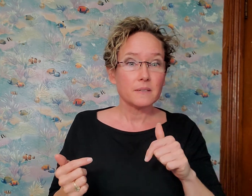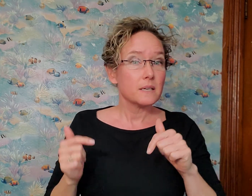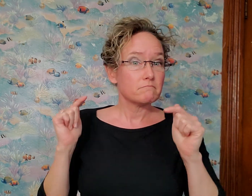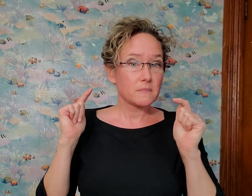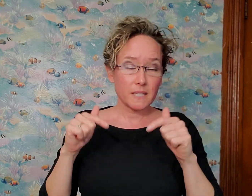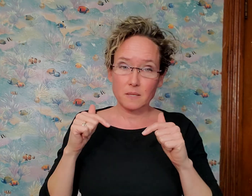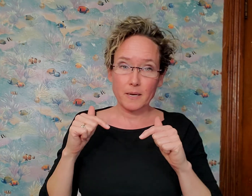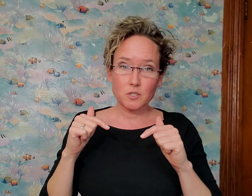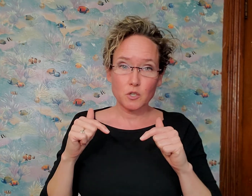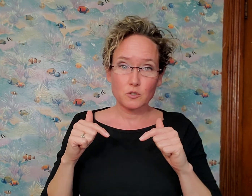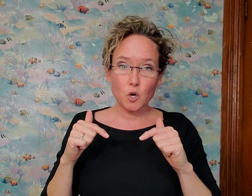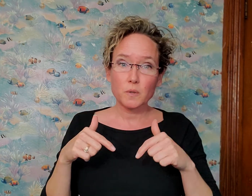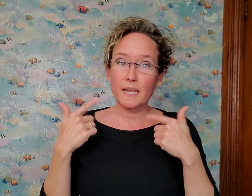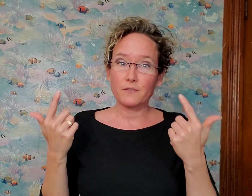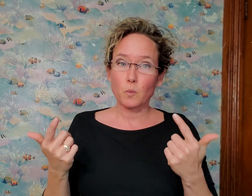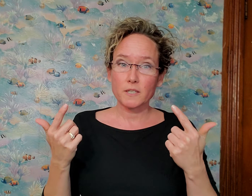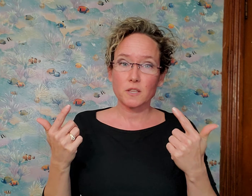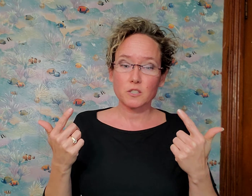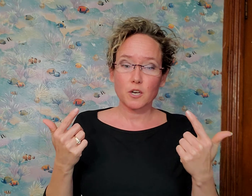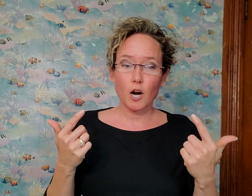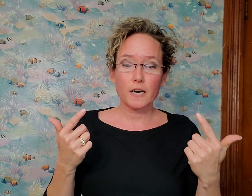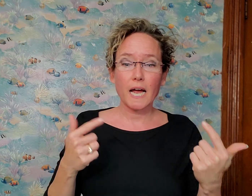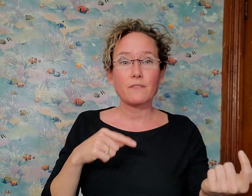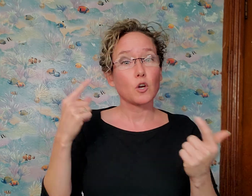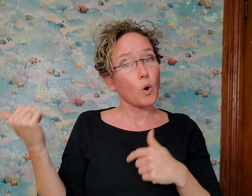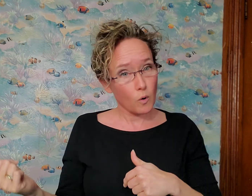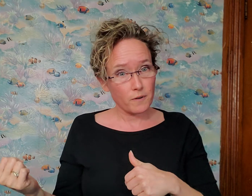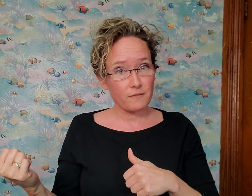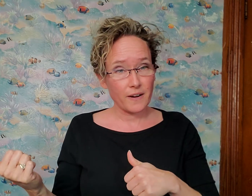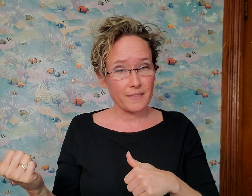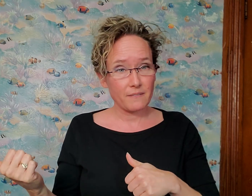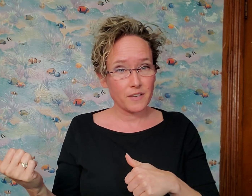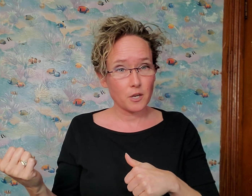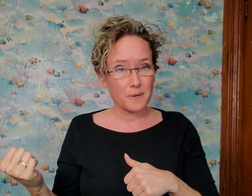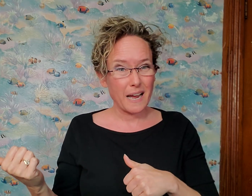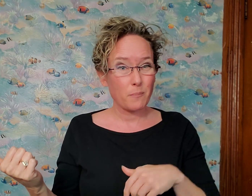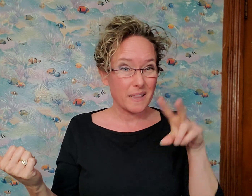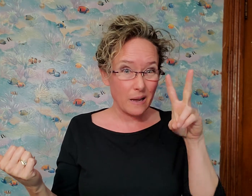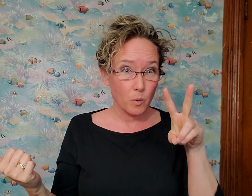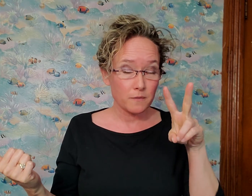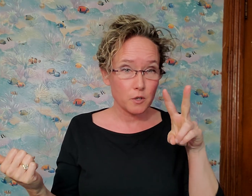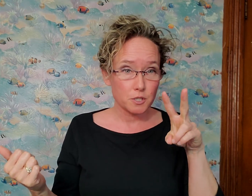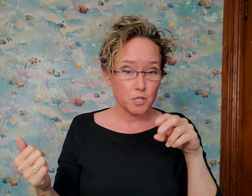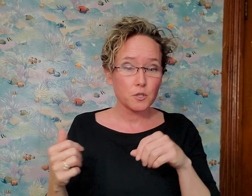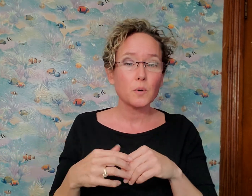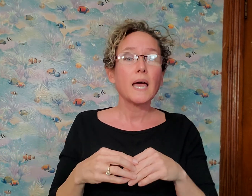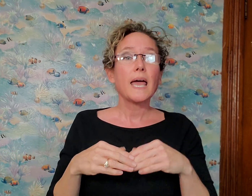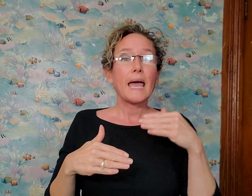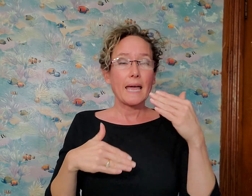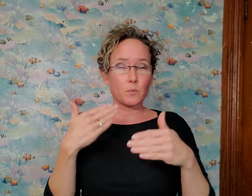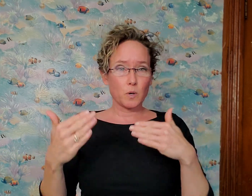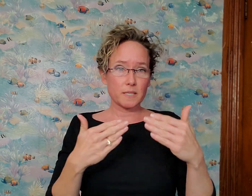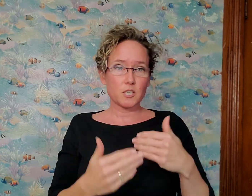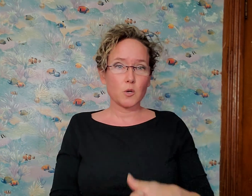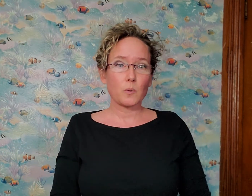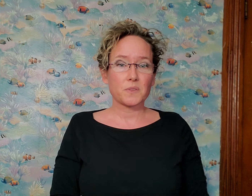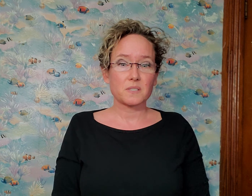Again, click the bell so you don't. And if you're watching this on archive, go over and find that video now, make that one of your two, and we'll continue on with this